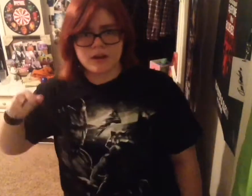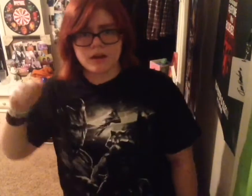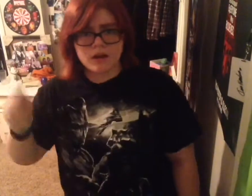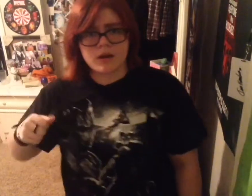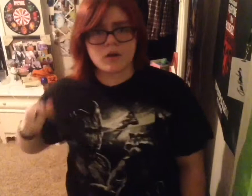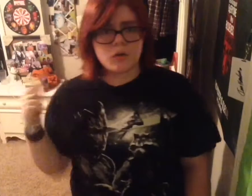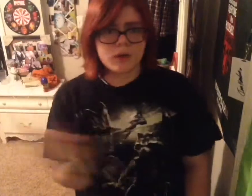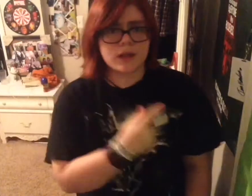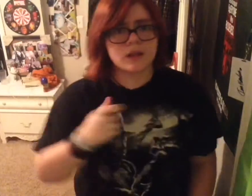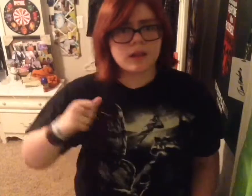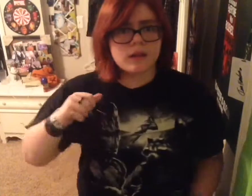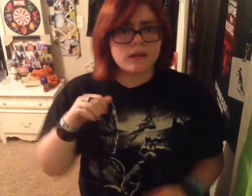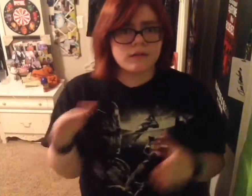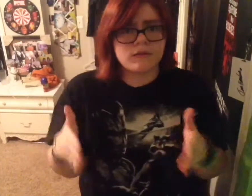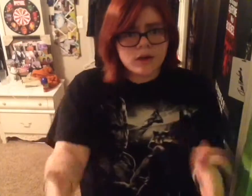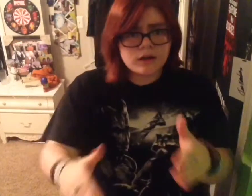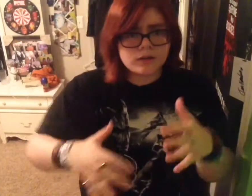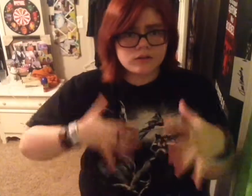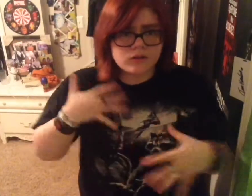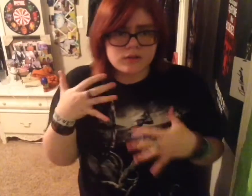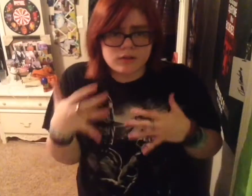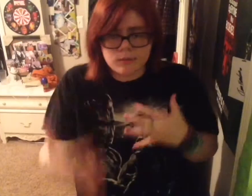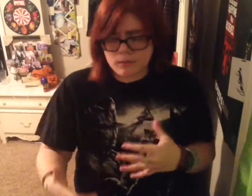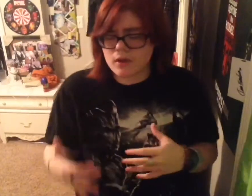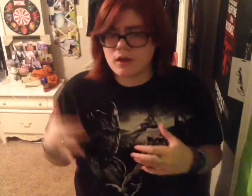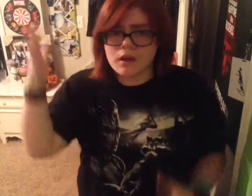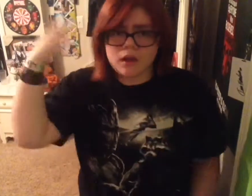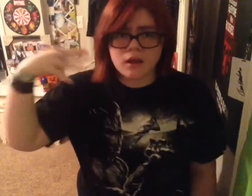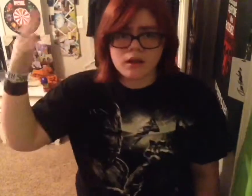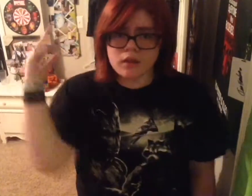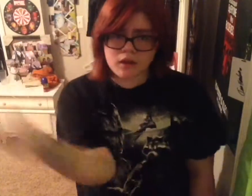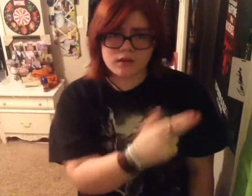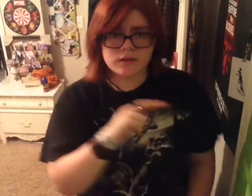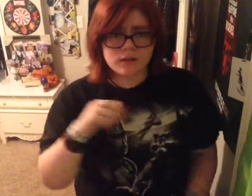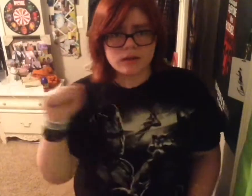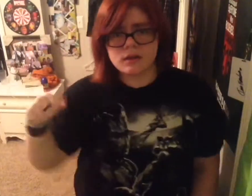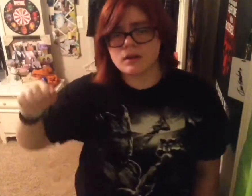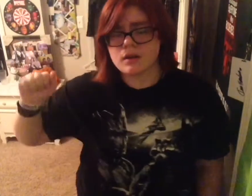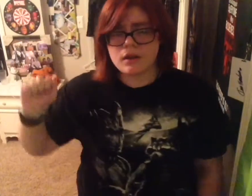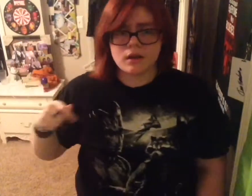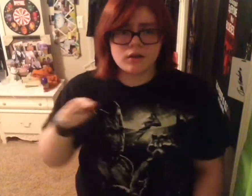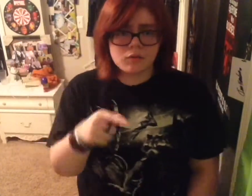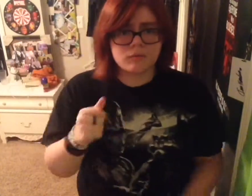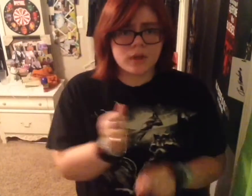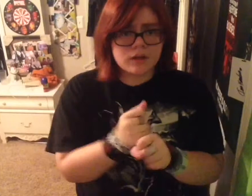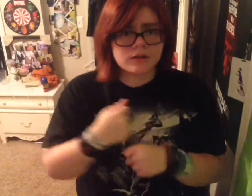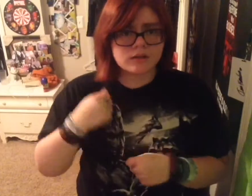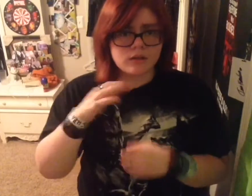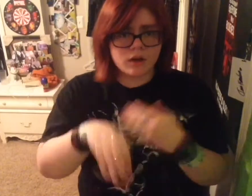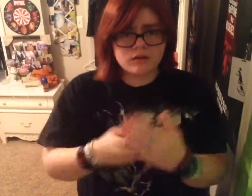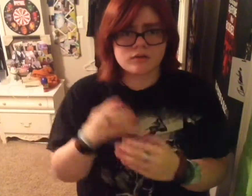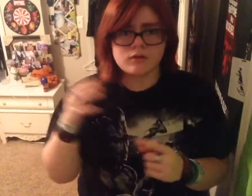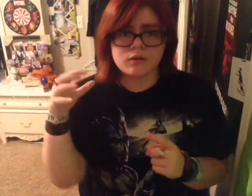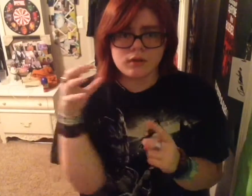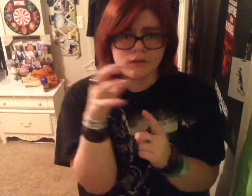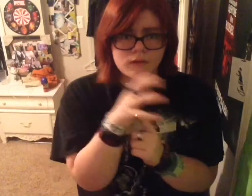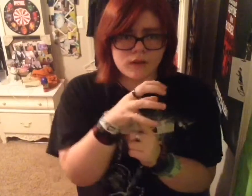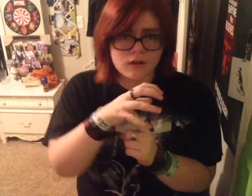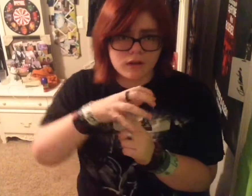We'll never find it just be the ones, yeah You made a soul so pretty